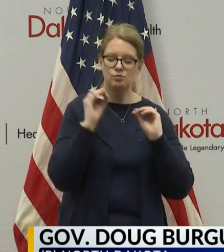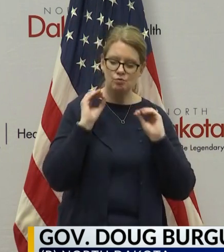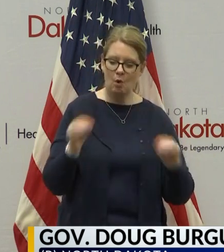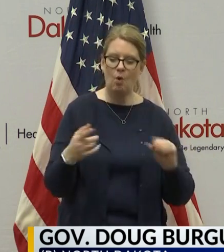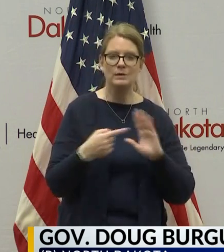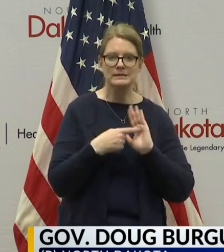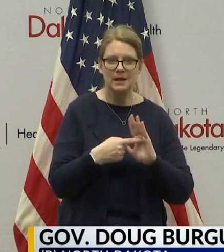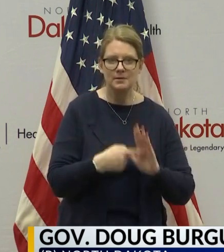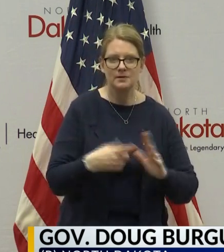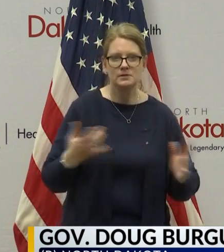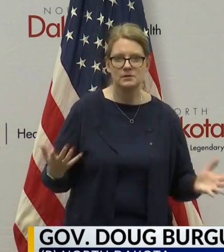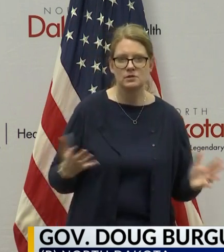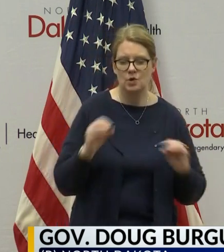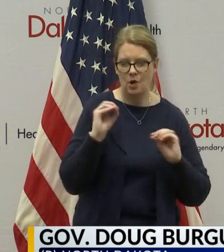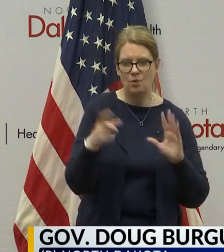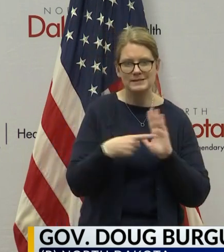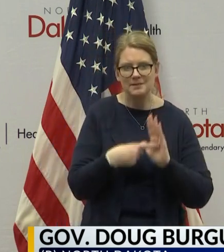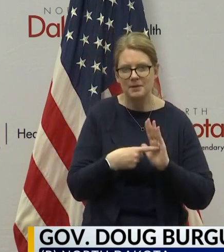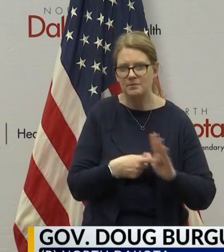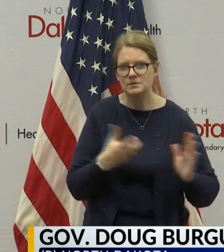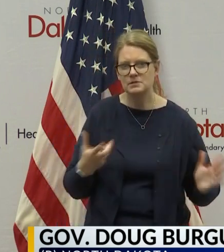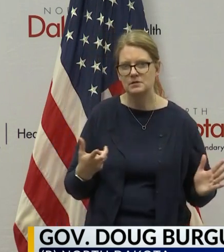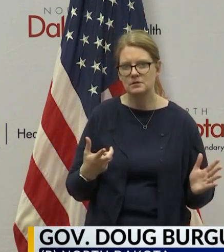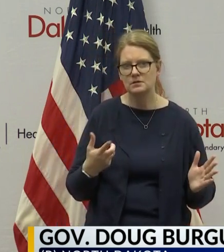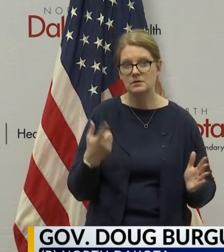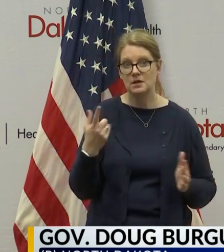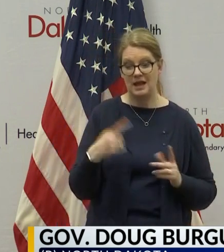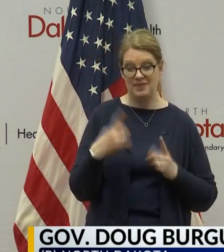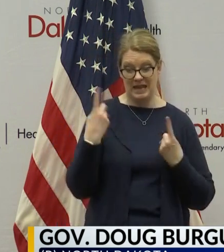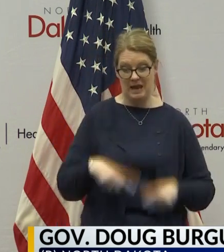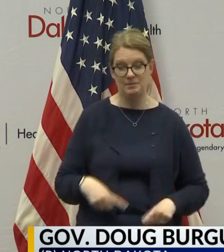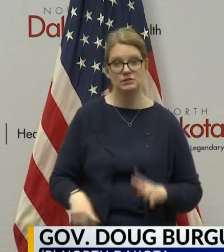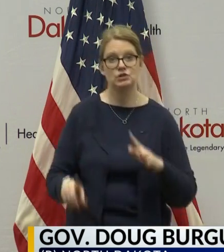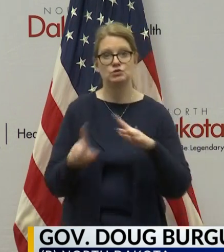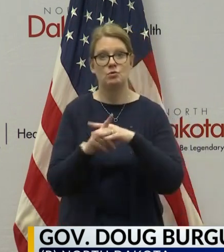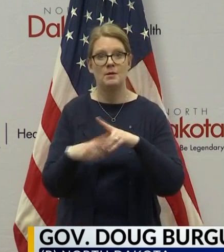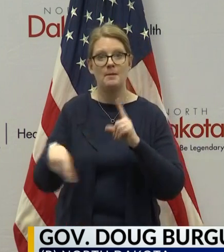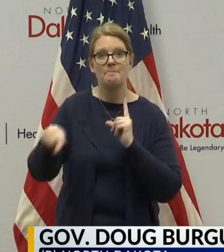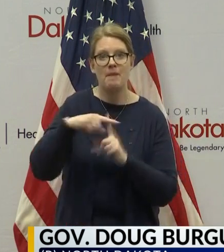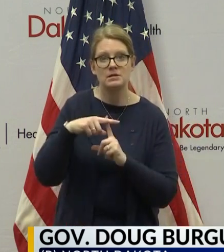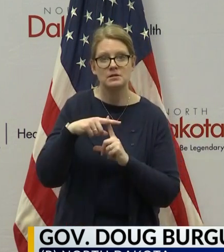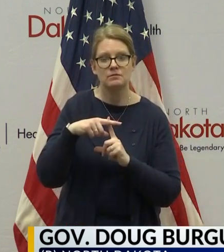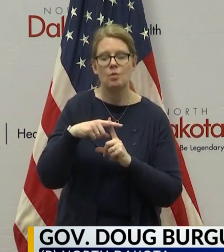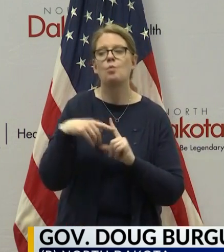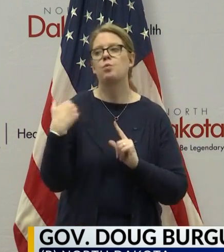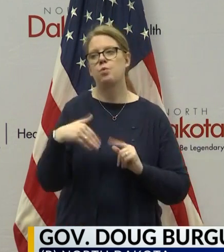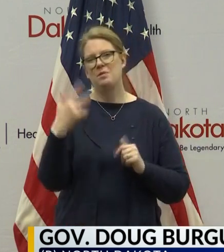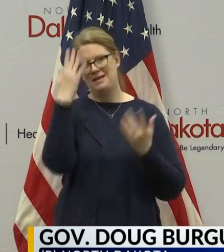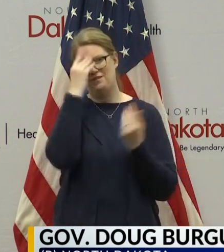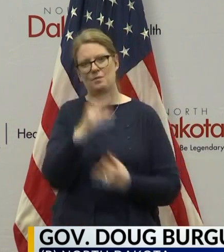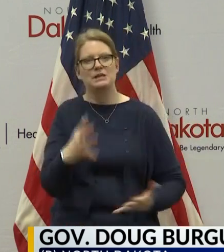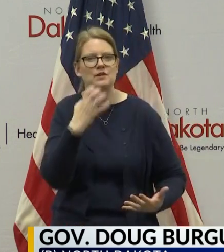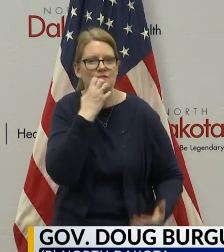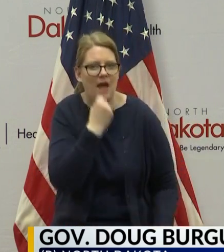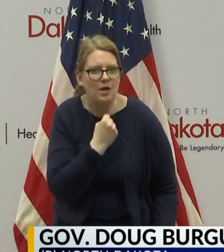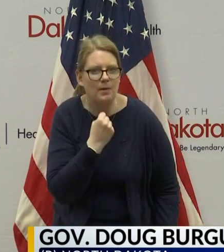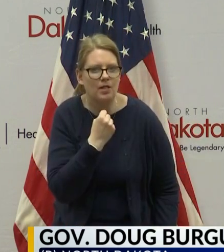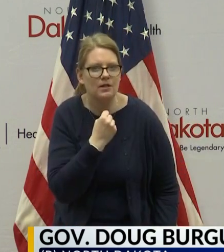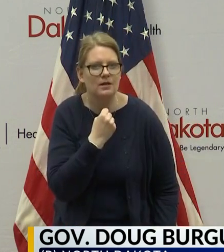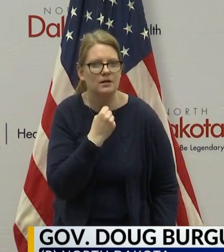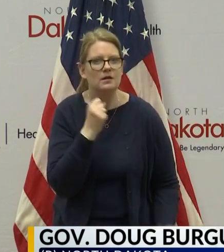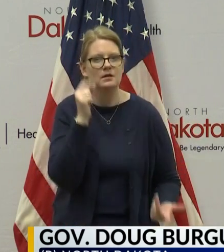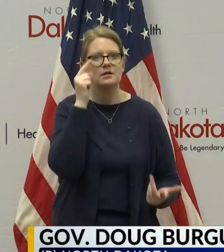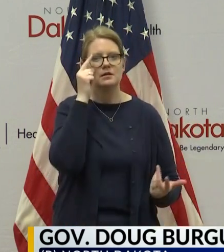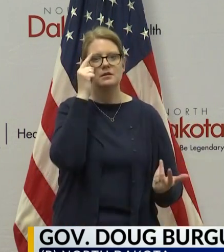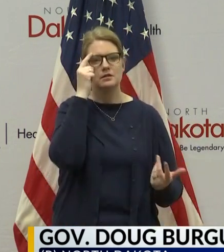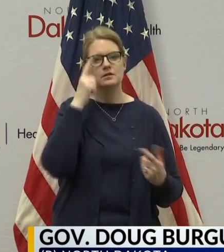no symptoms, come back positive, that's going to be really valuable information because we had not been testing